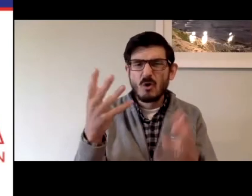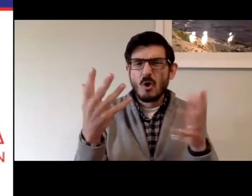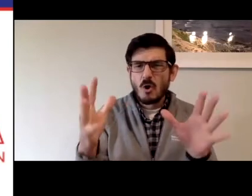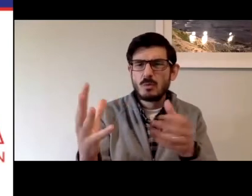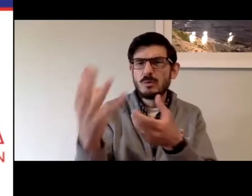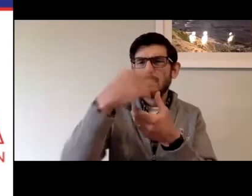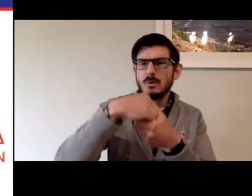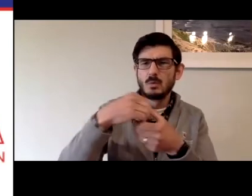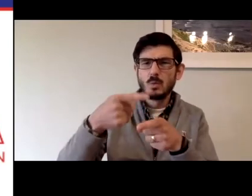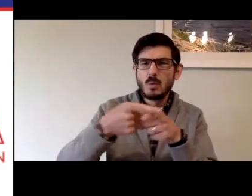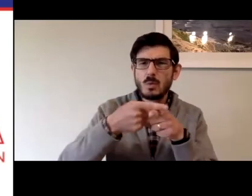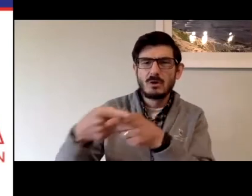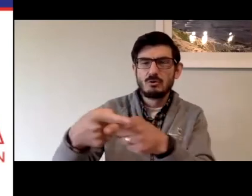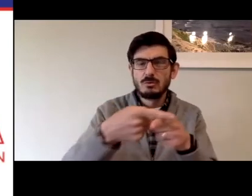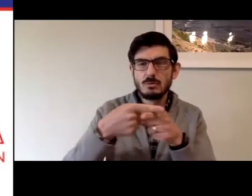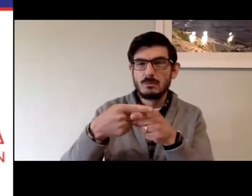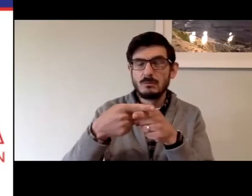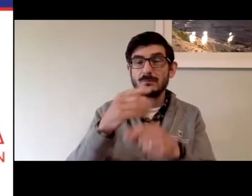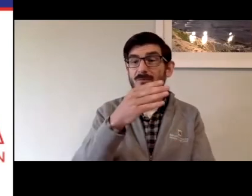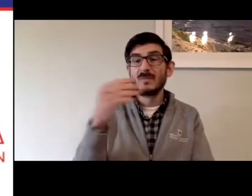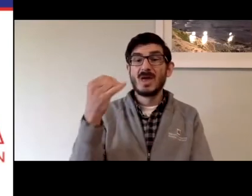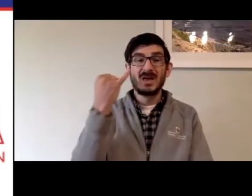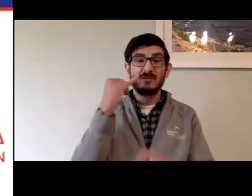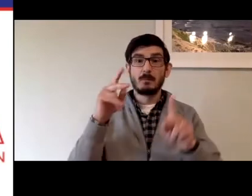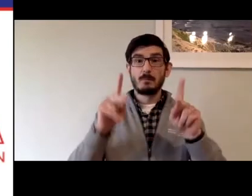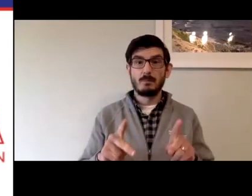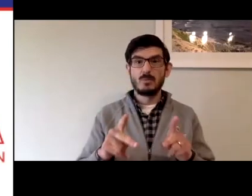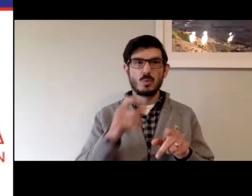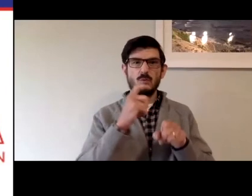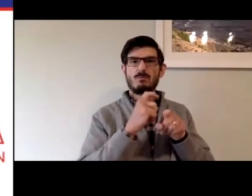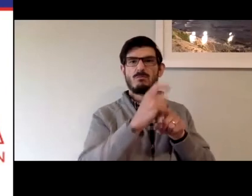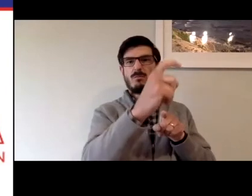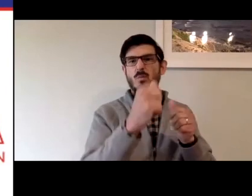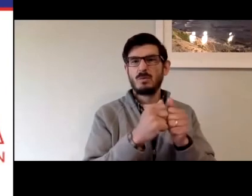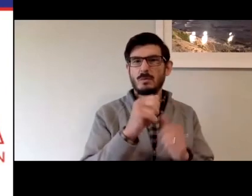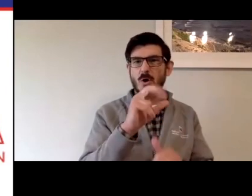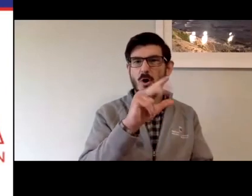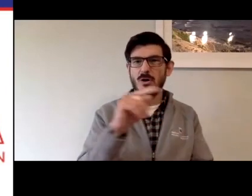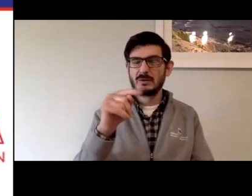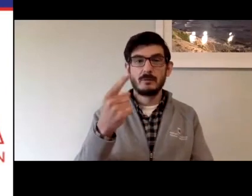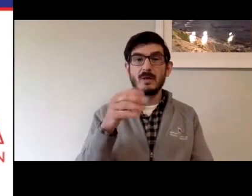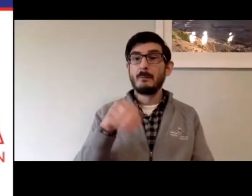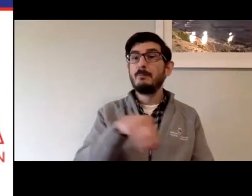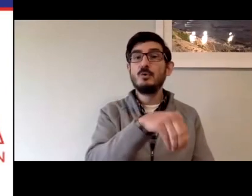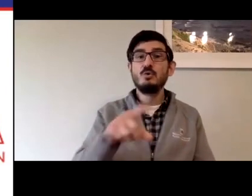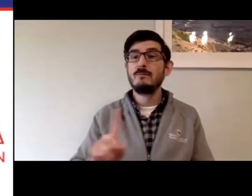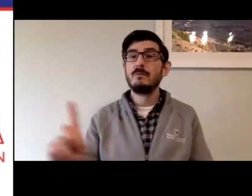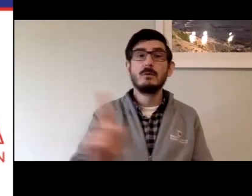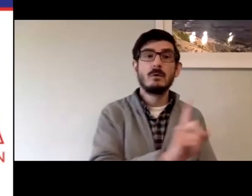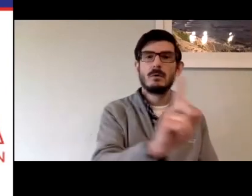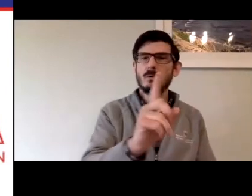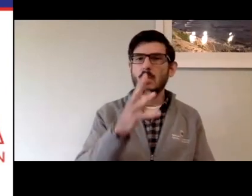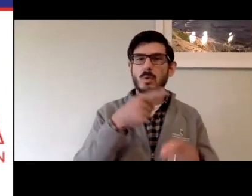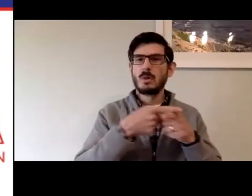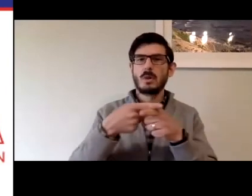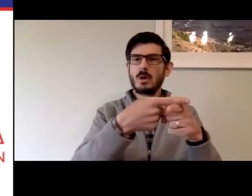instant messaging. This is already collapsed within their local catchment areas when they place a call that's